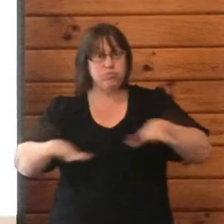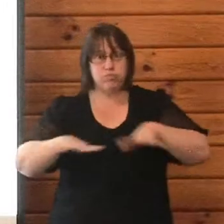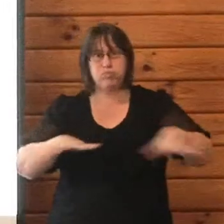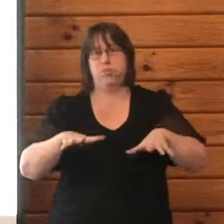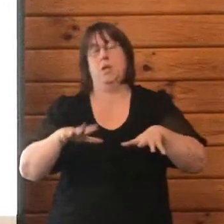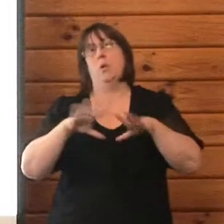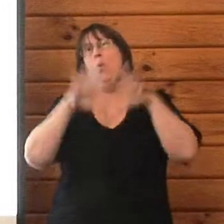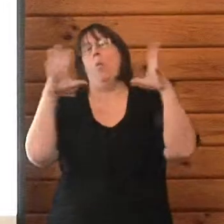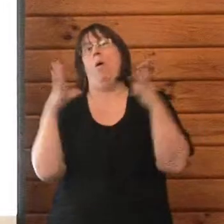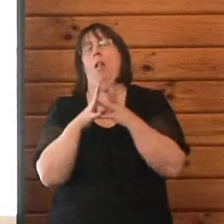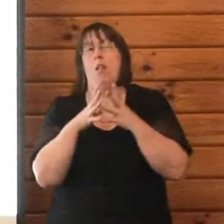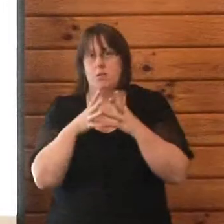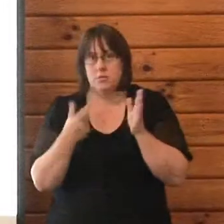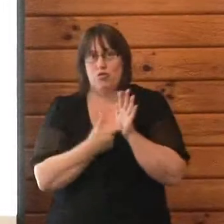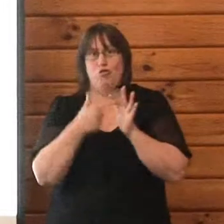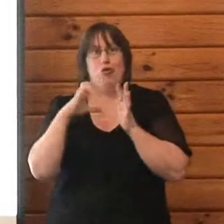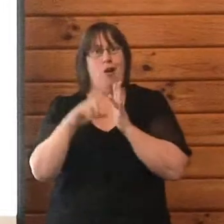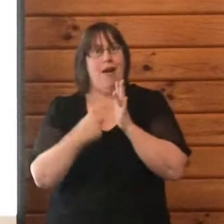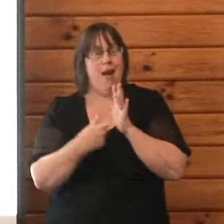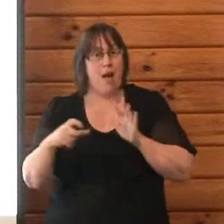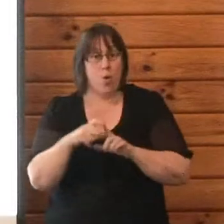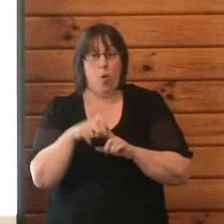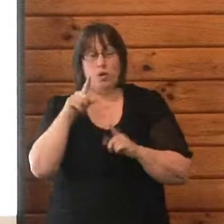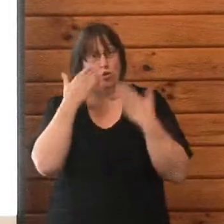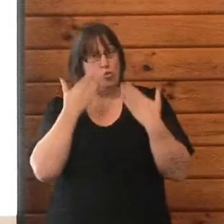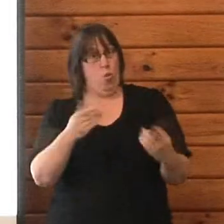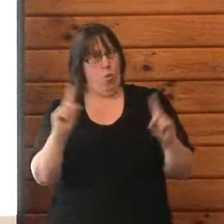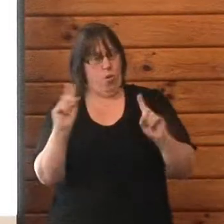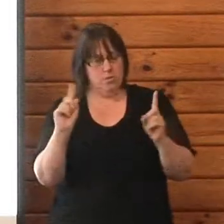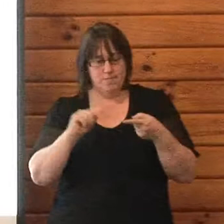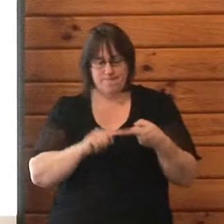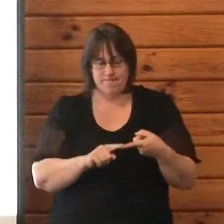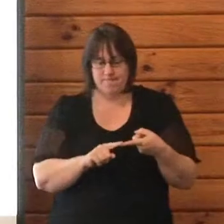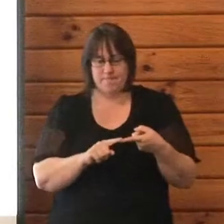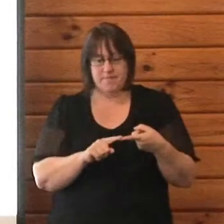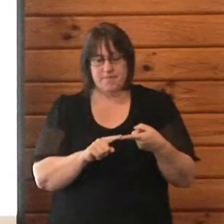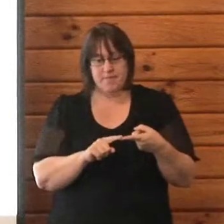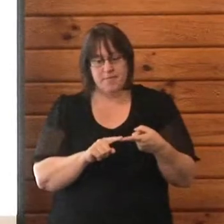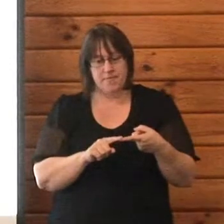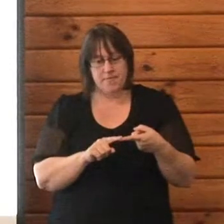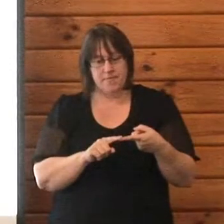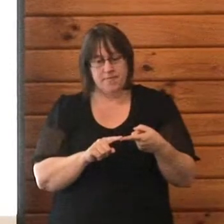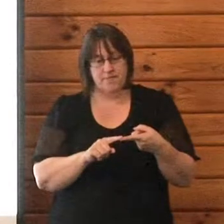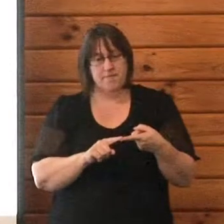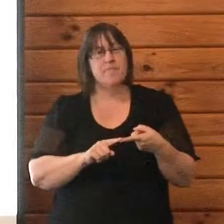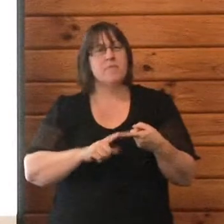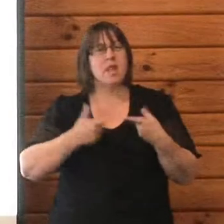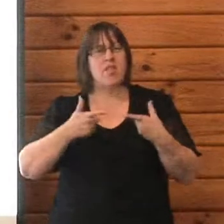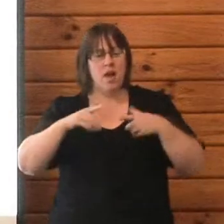records actually show that it was the veracity and velocity of